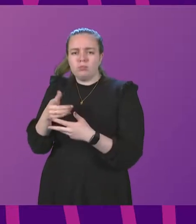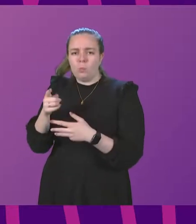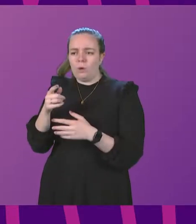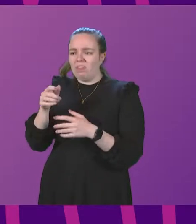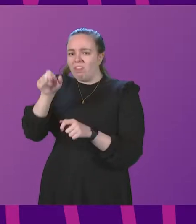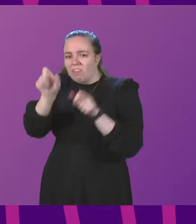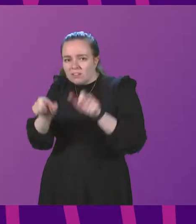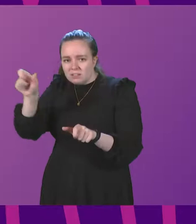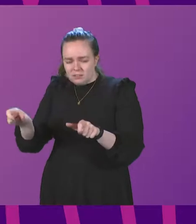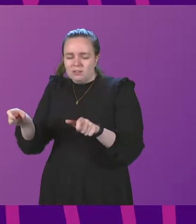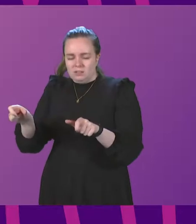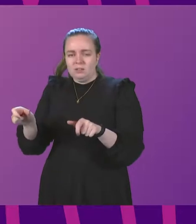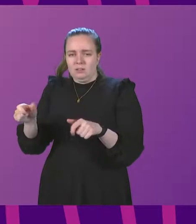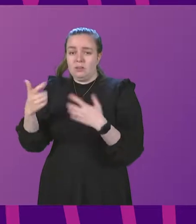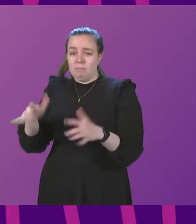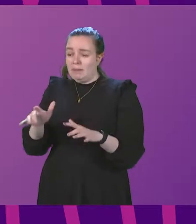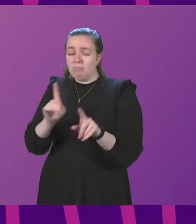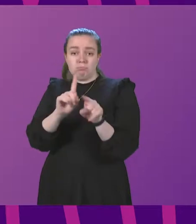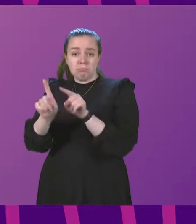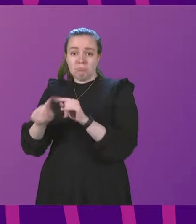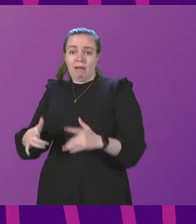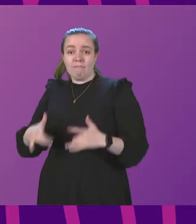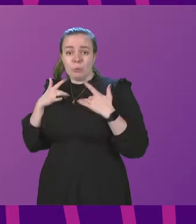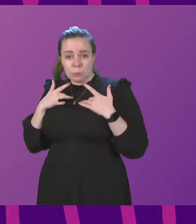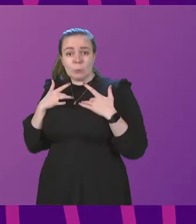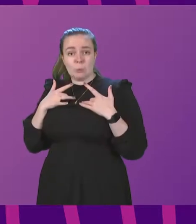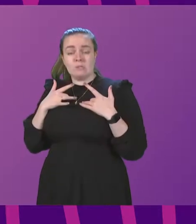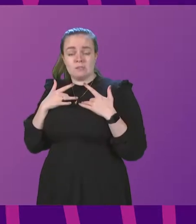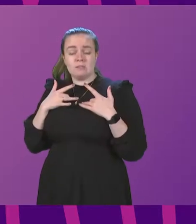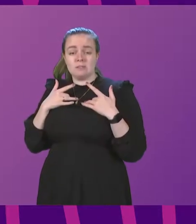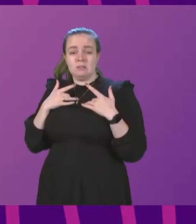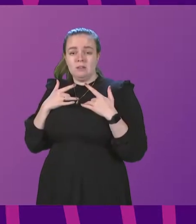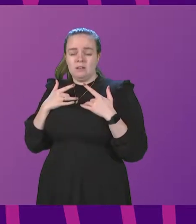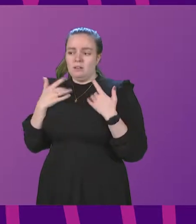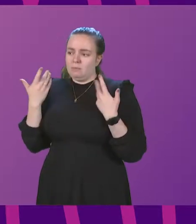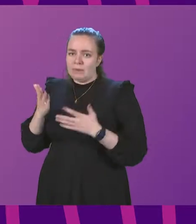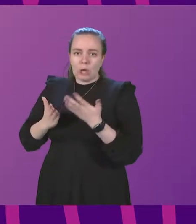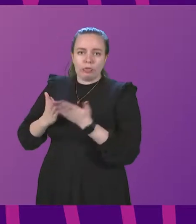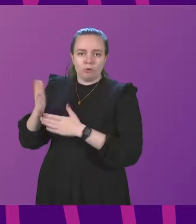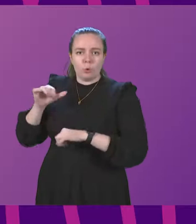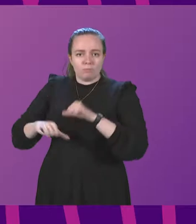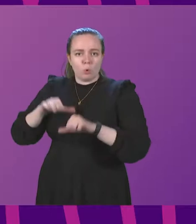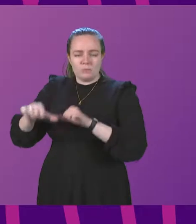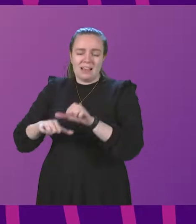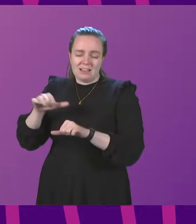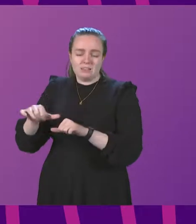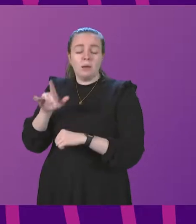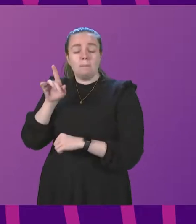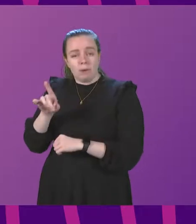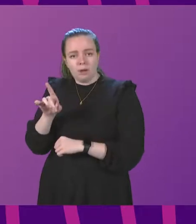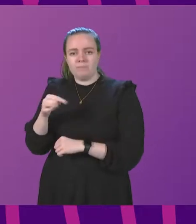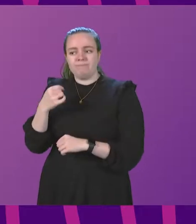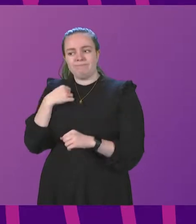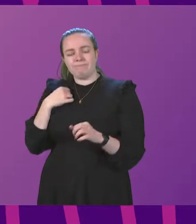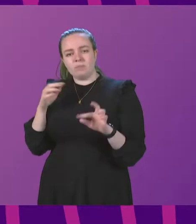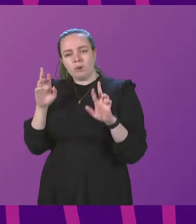stakeholders. There have been varying views on some parts of this as we've went through this process. But I